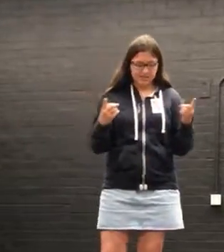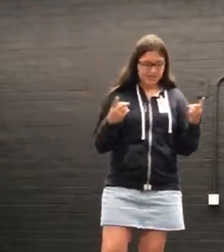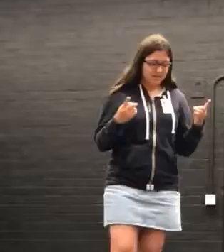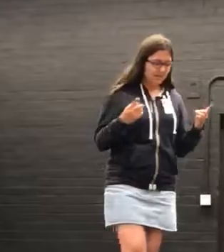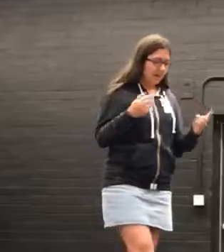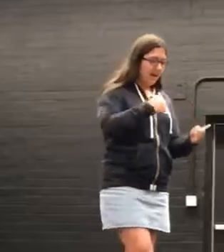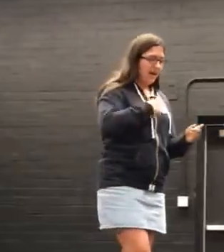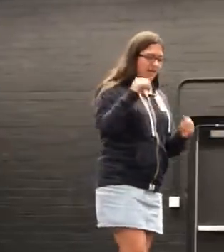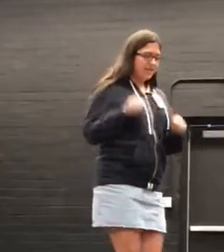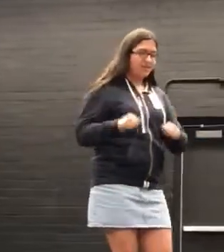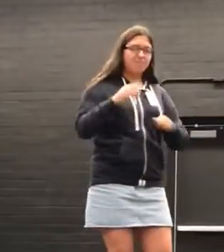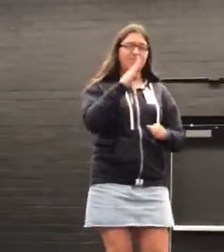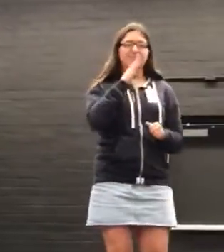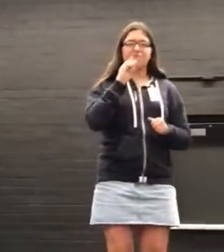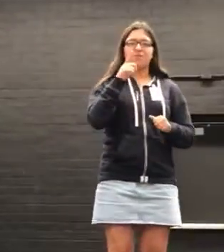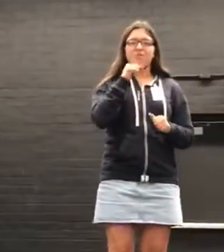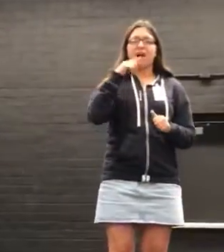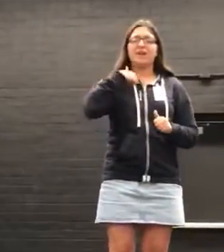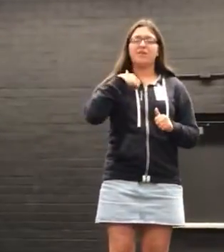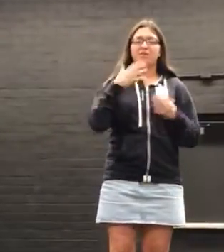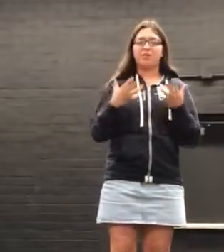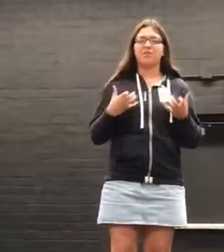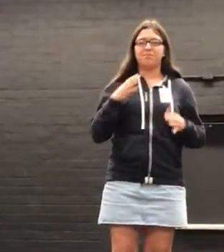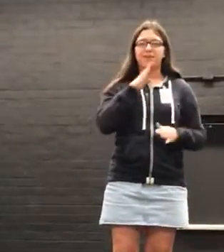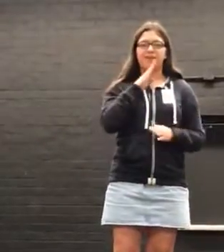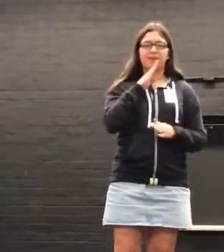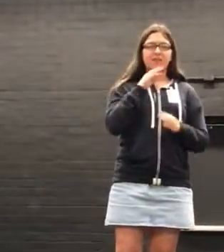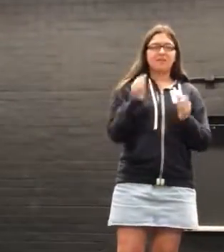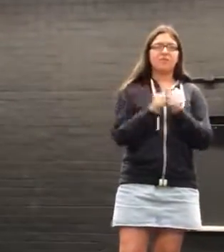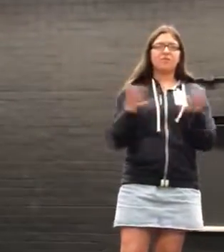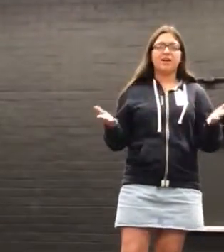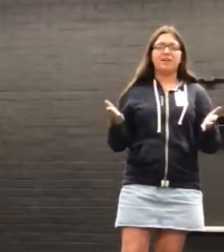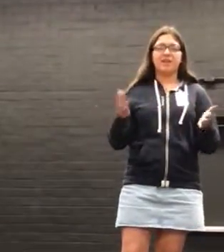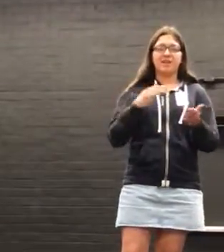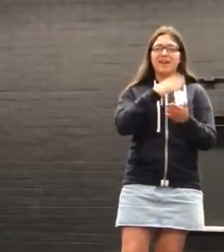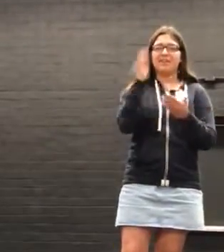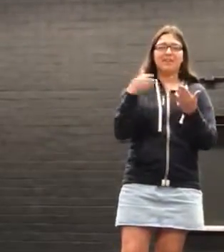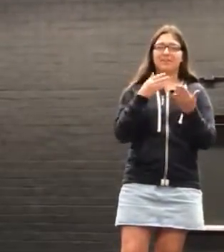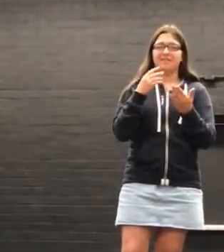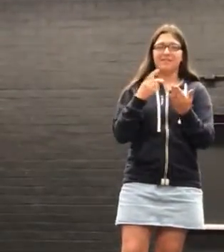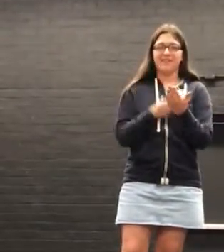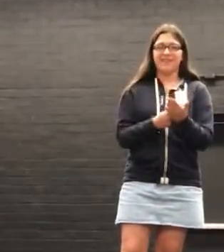I can be who I want to be without any faith.